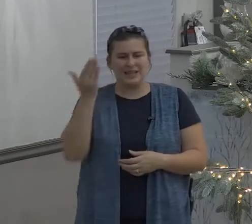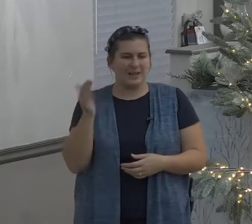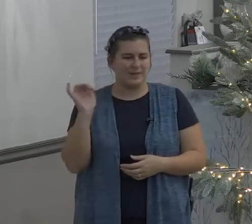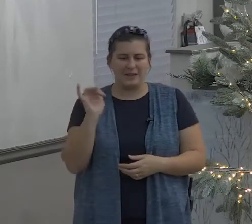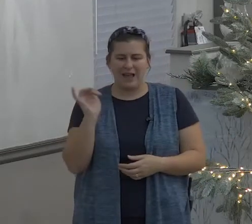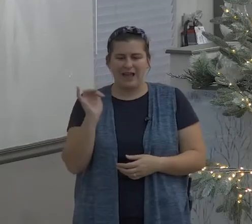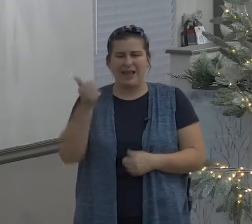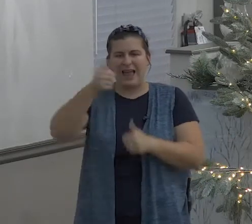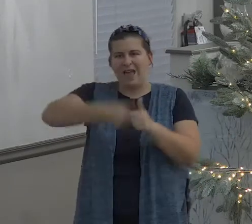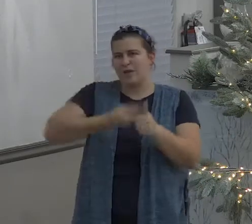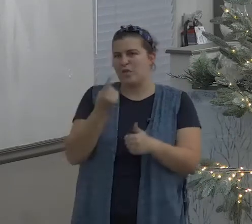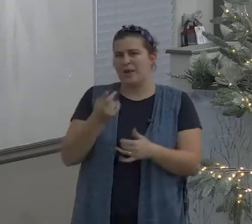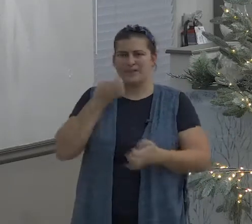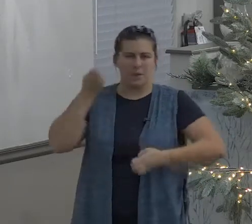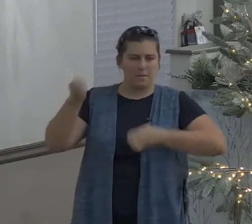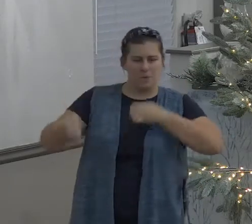days